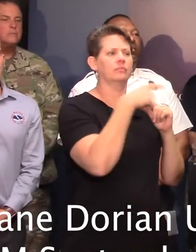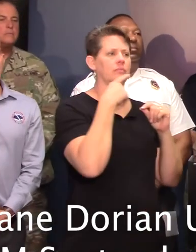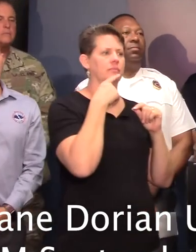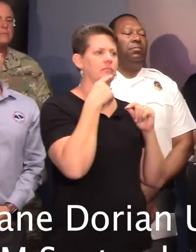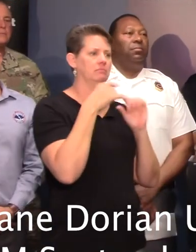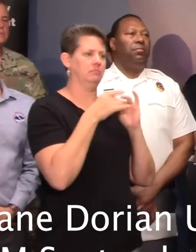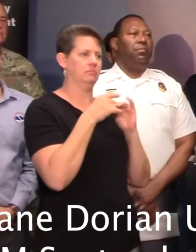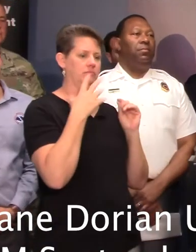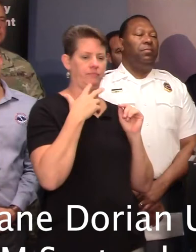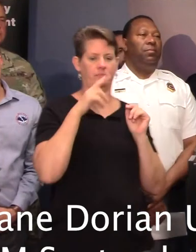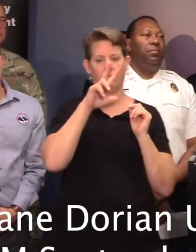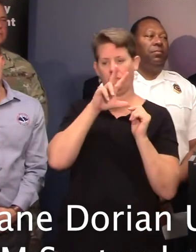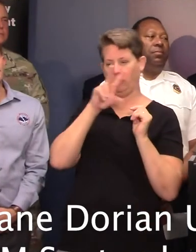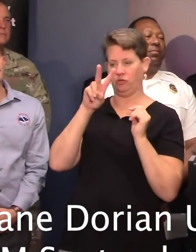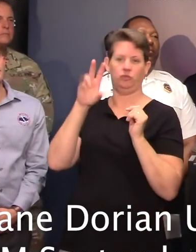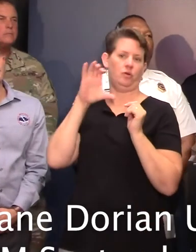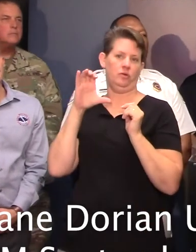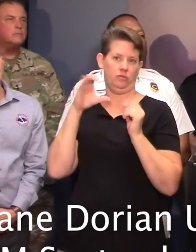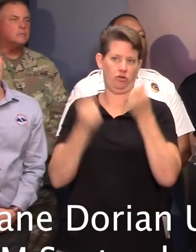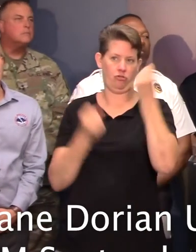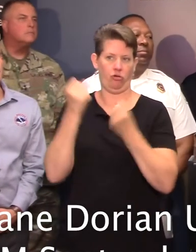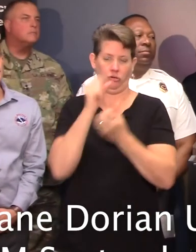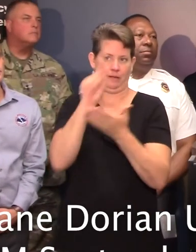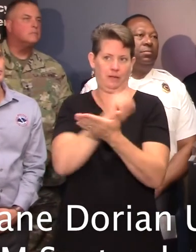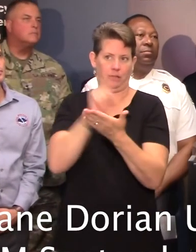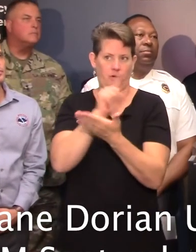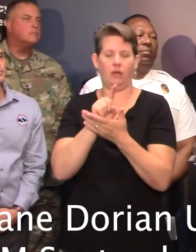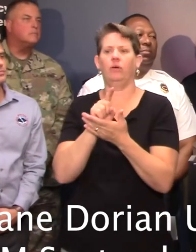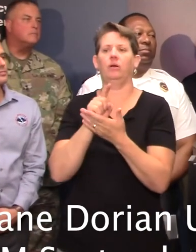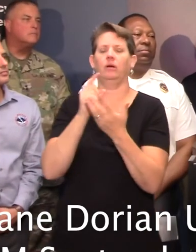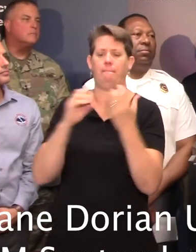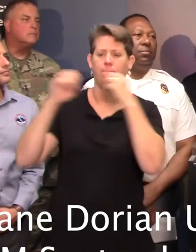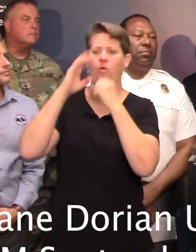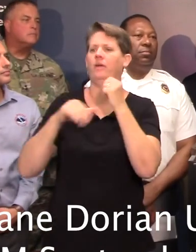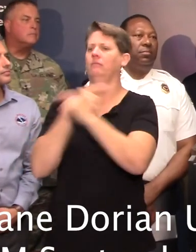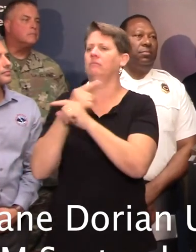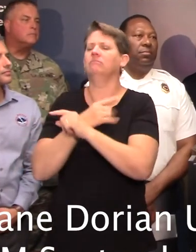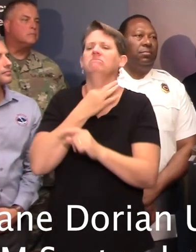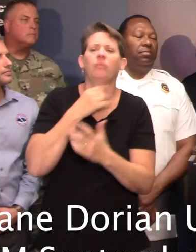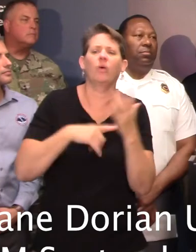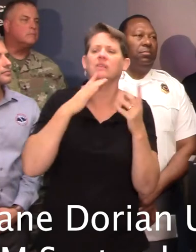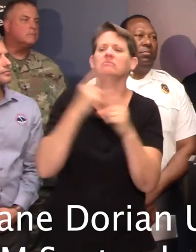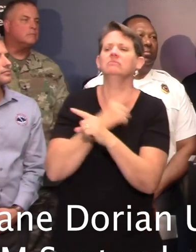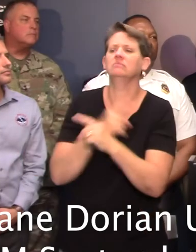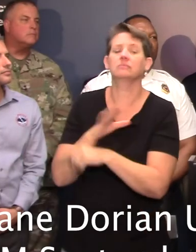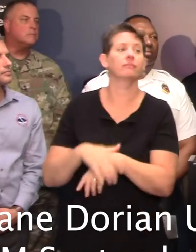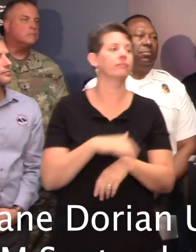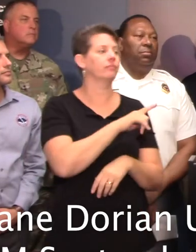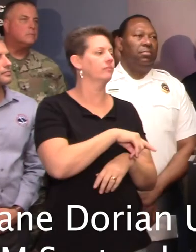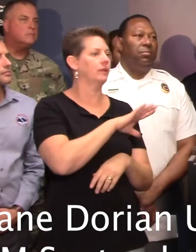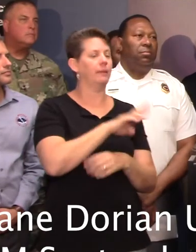about 3,200 vehicles per hour, which is well above the normal capacity. What is the usual capacity for I-26? About 3